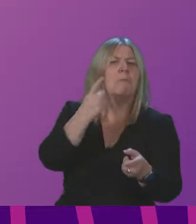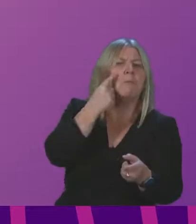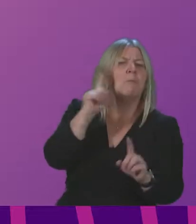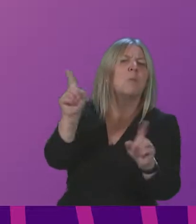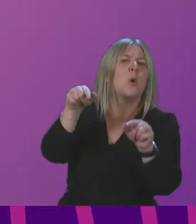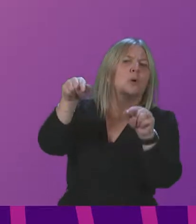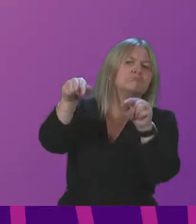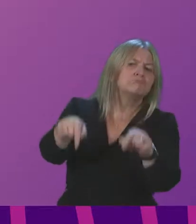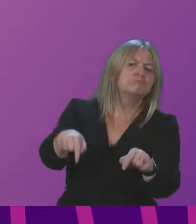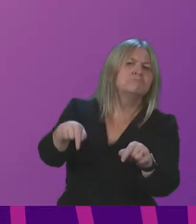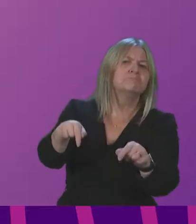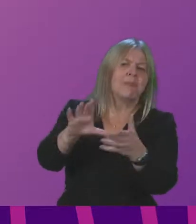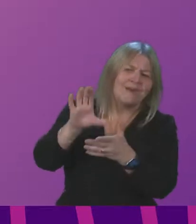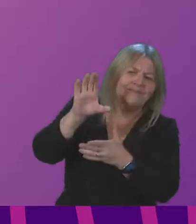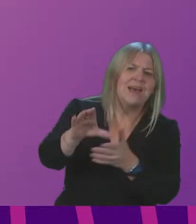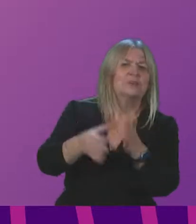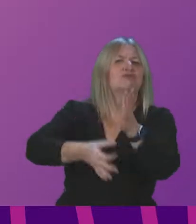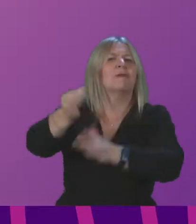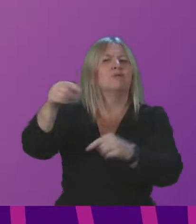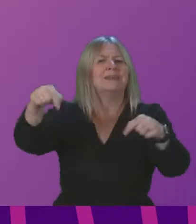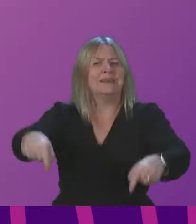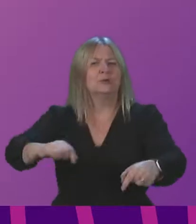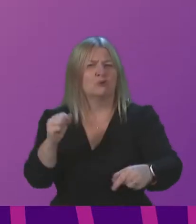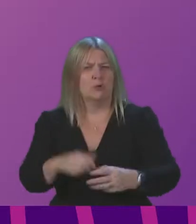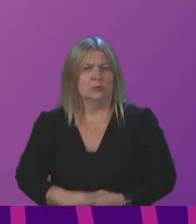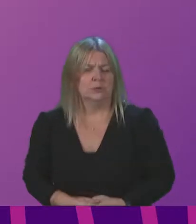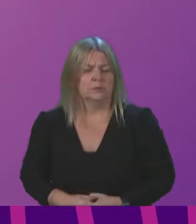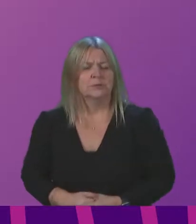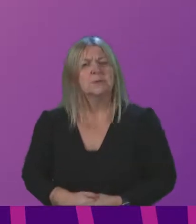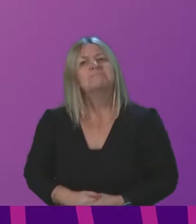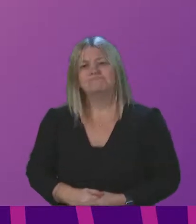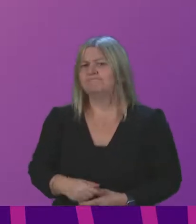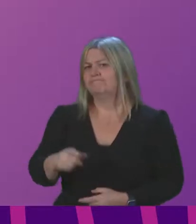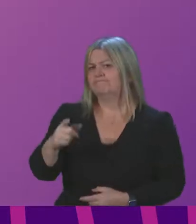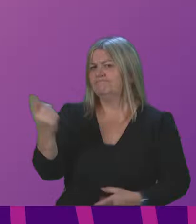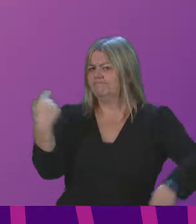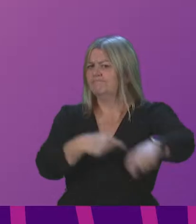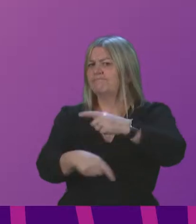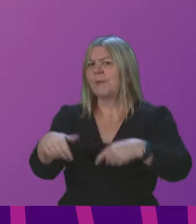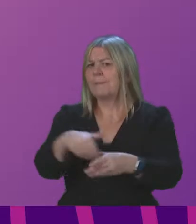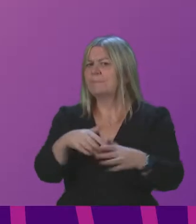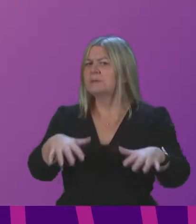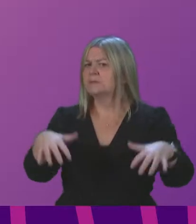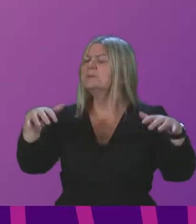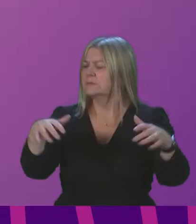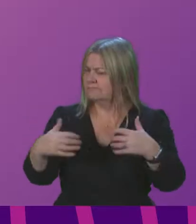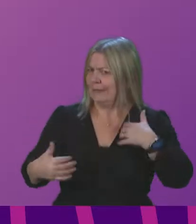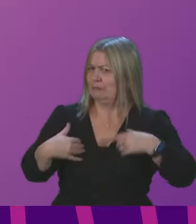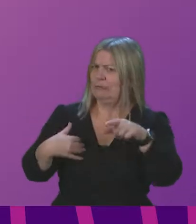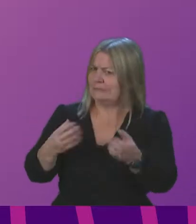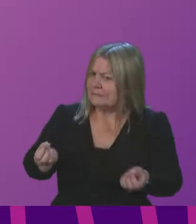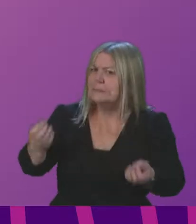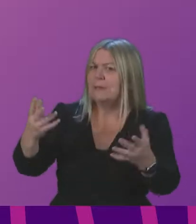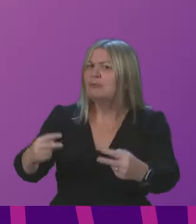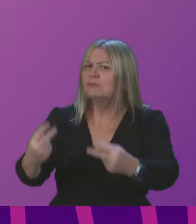plans to invest in recovery. Members will also have an ongoing interest in the framework for the upcoming resource spending review and the medium-term